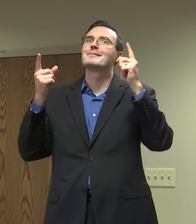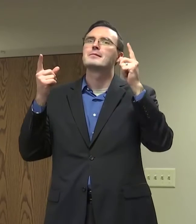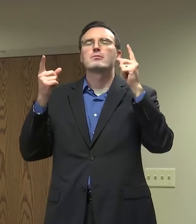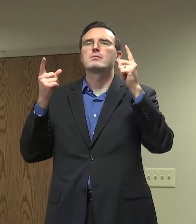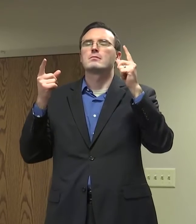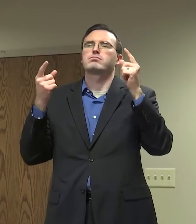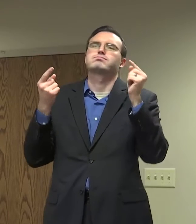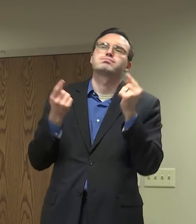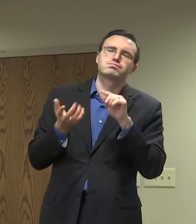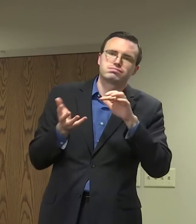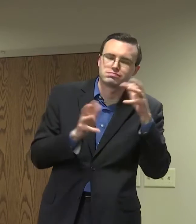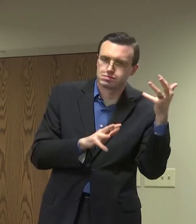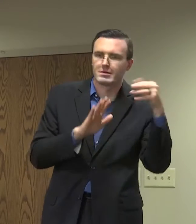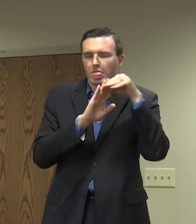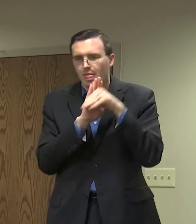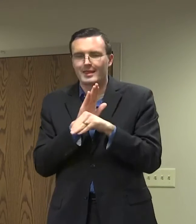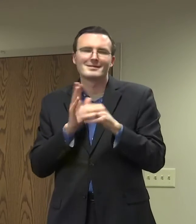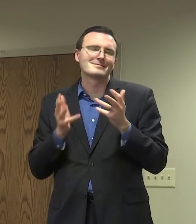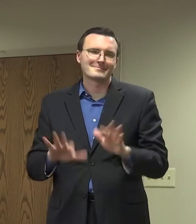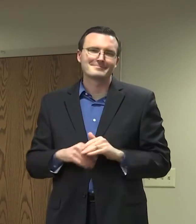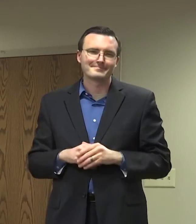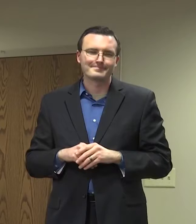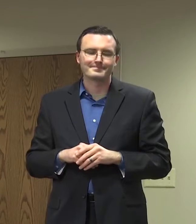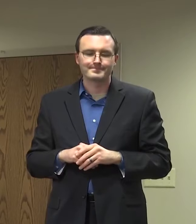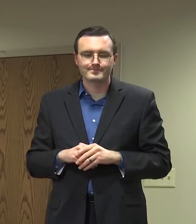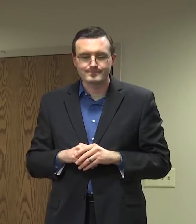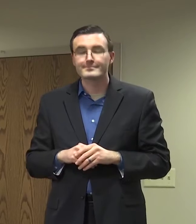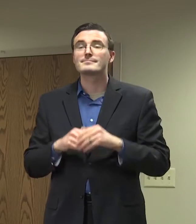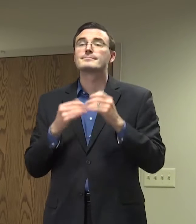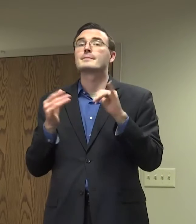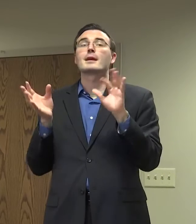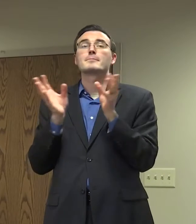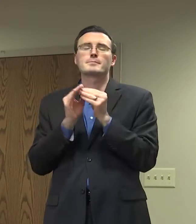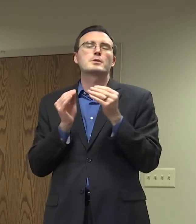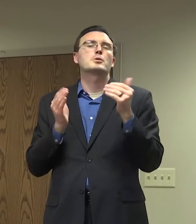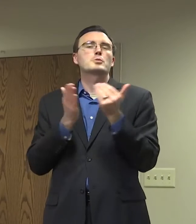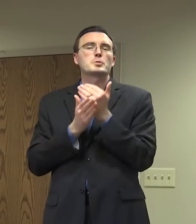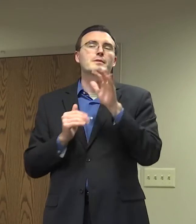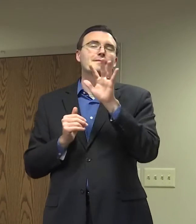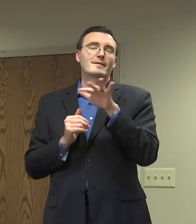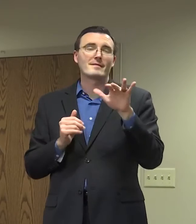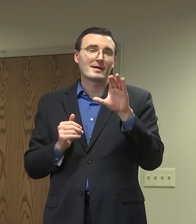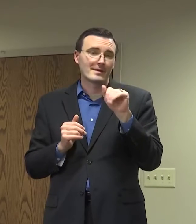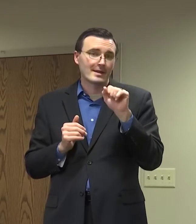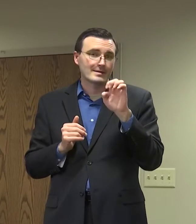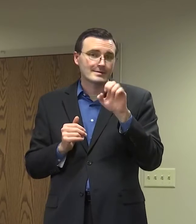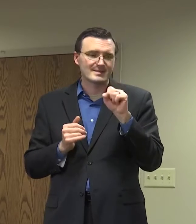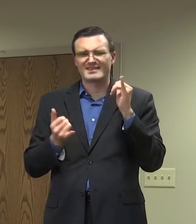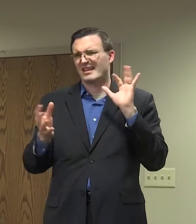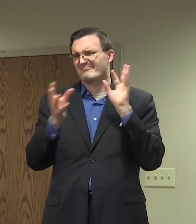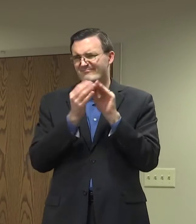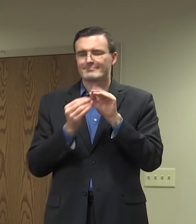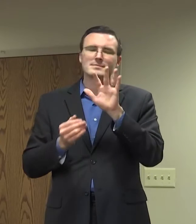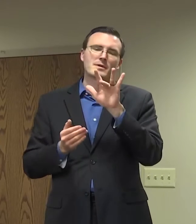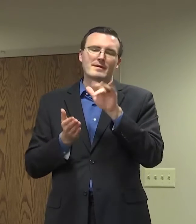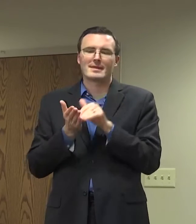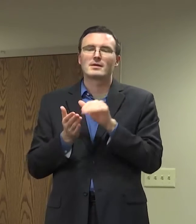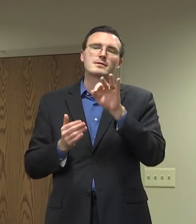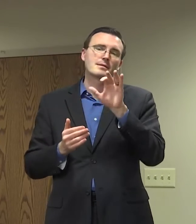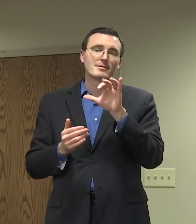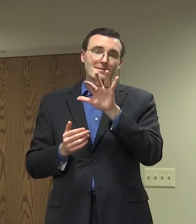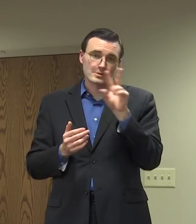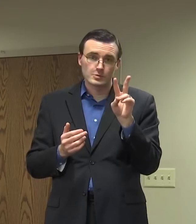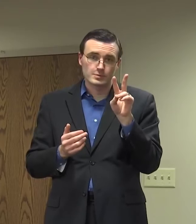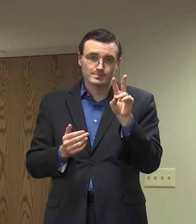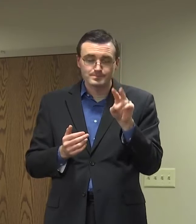we're reporting new cases, 55 new cases. Our total case count is 25,952. Our positivity